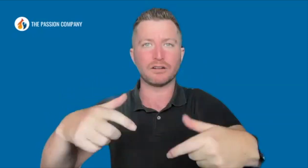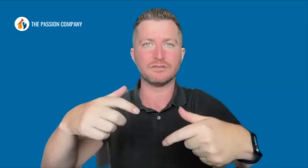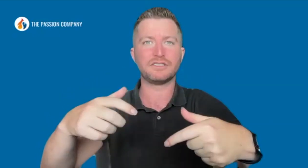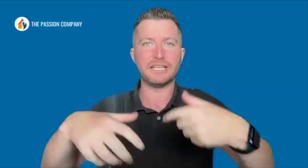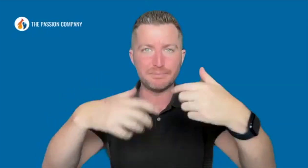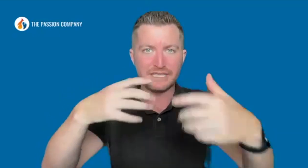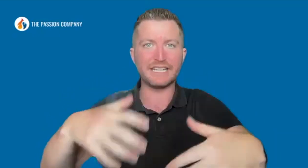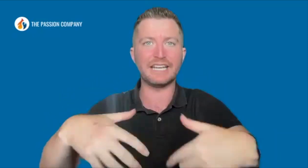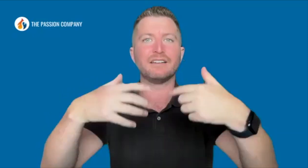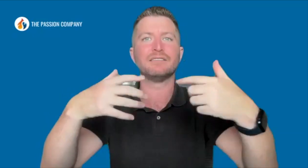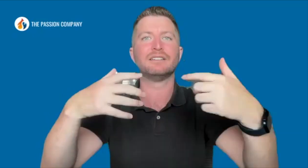keep digging,